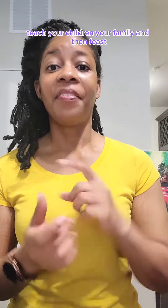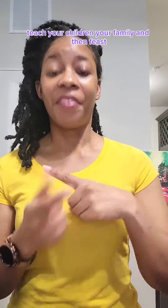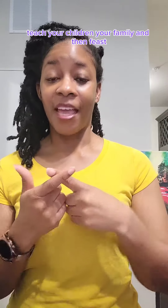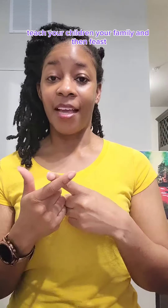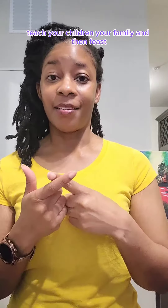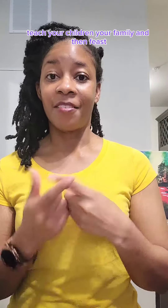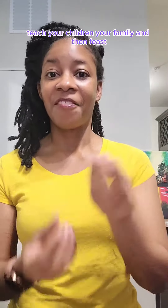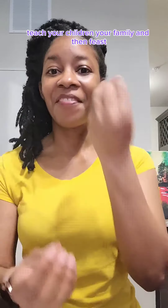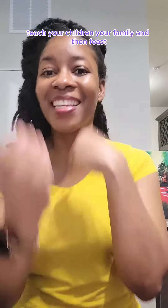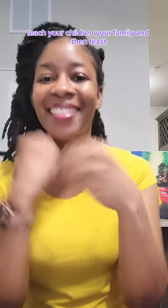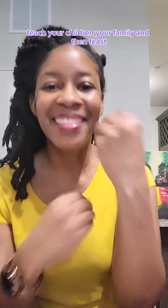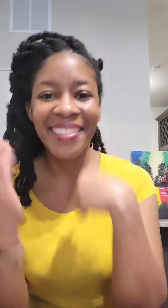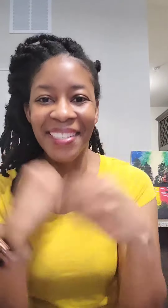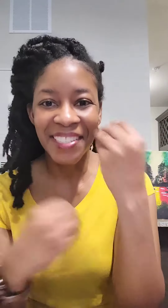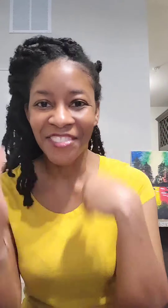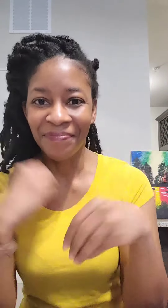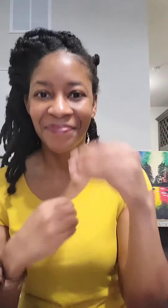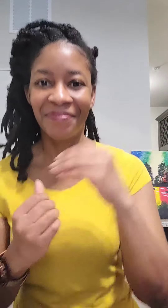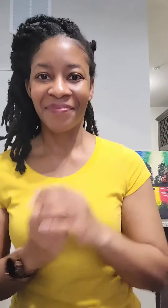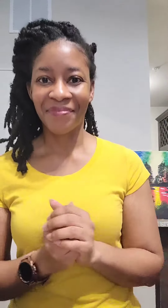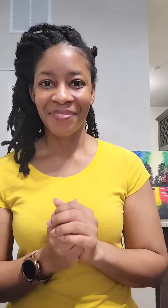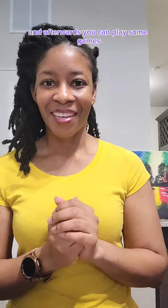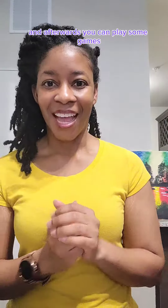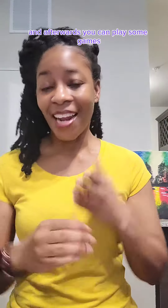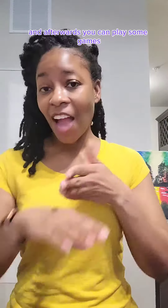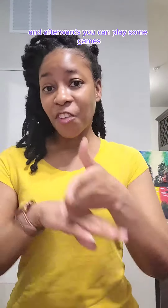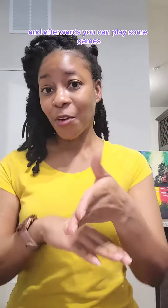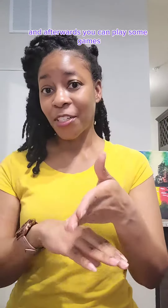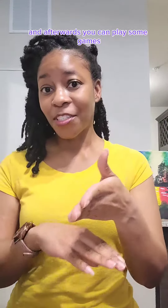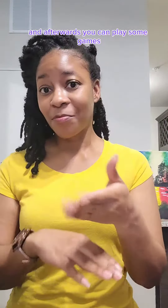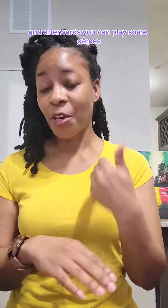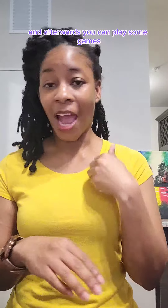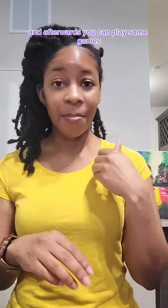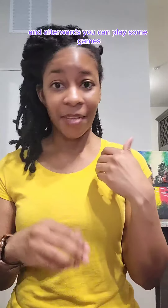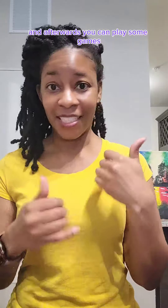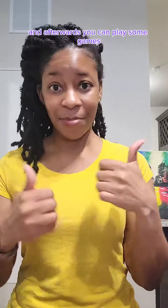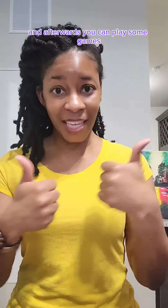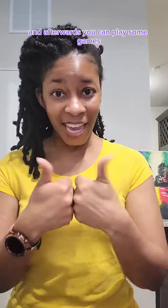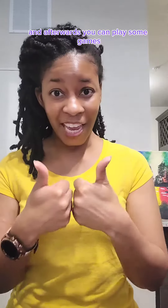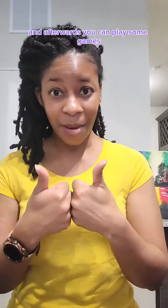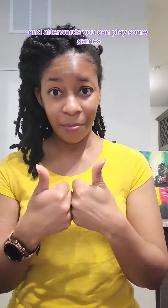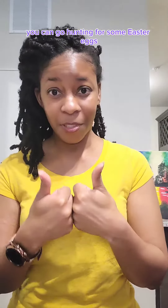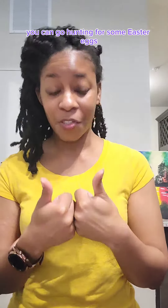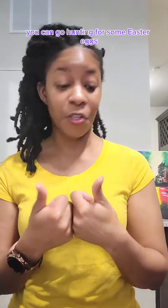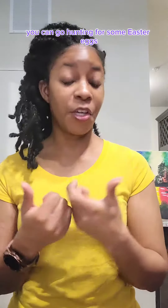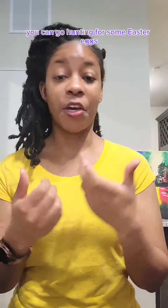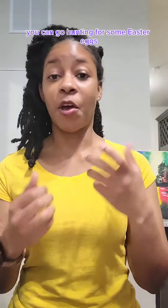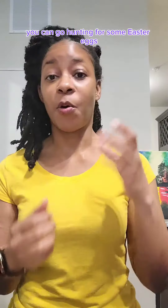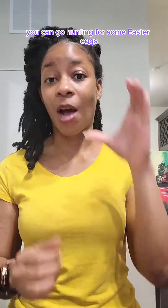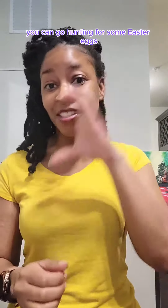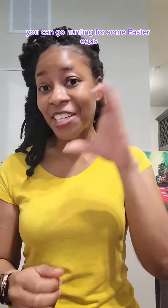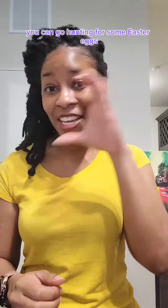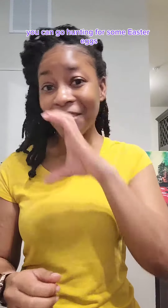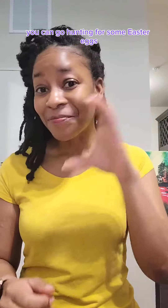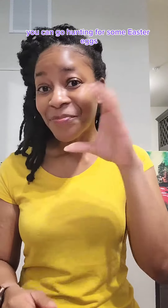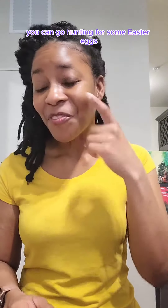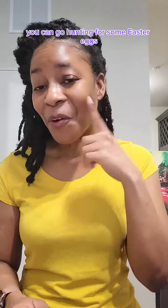then feast. And afterwards, you can play some games. You can go hunting for